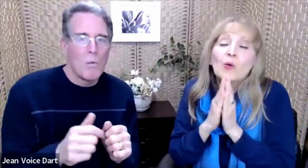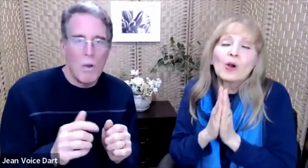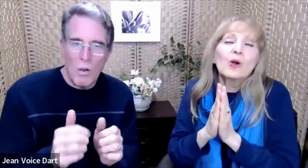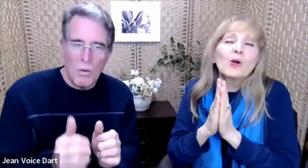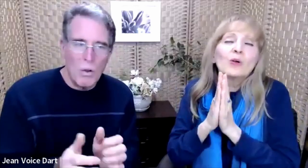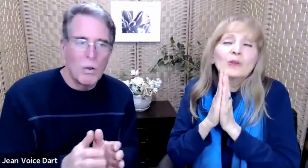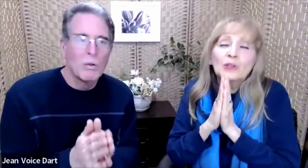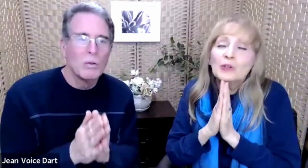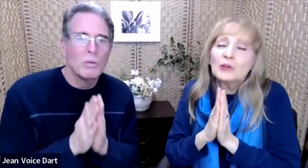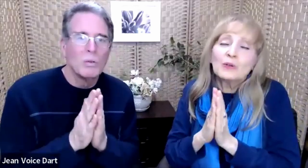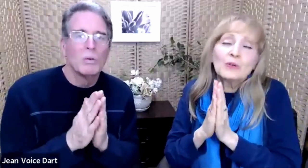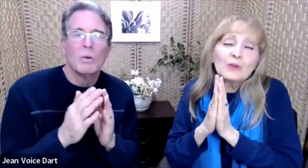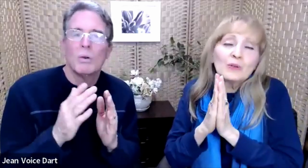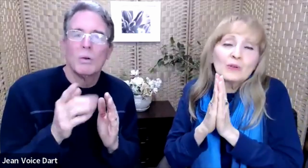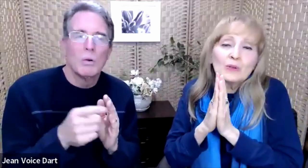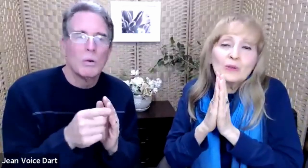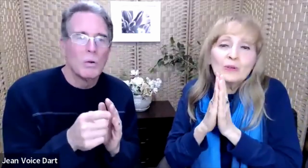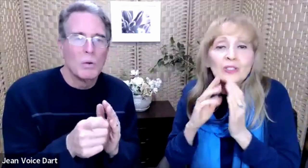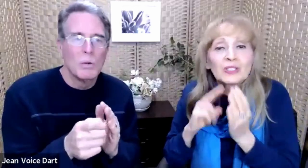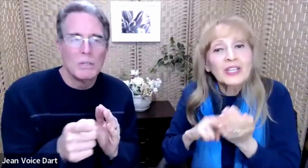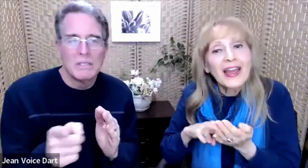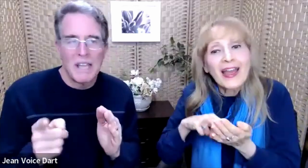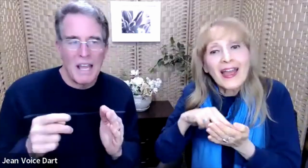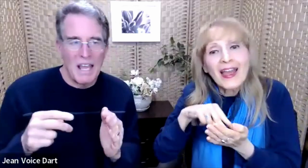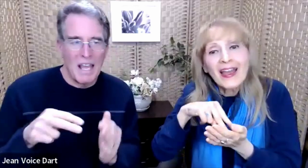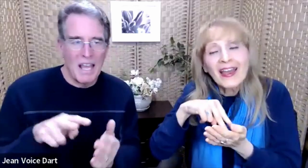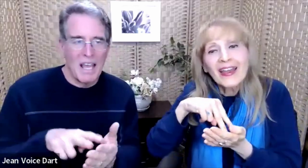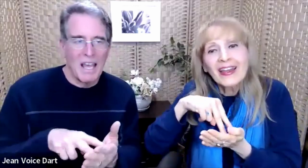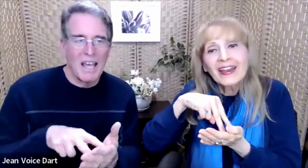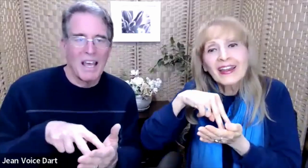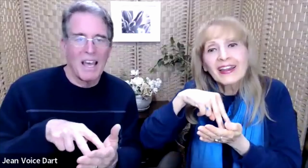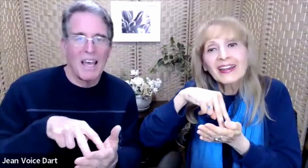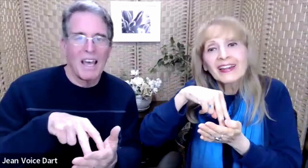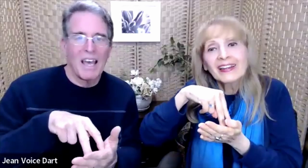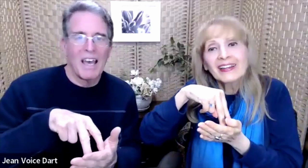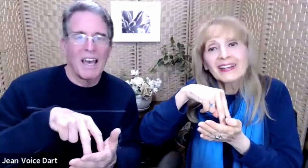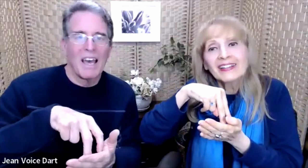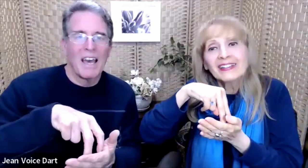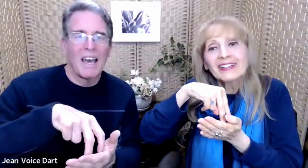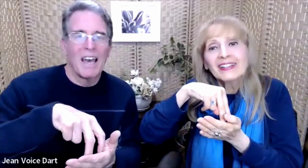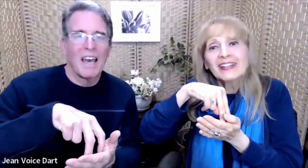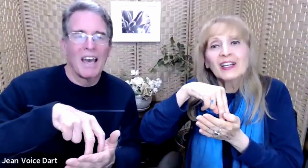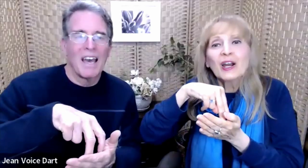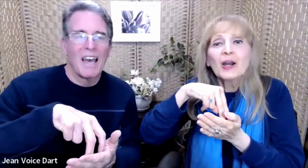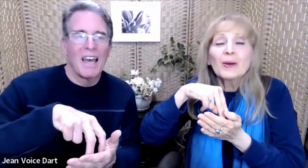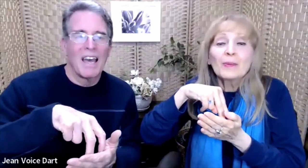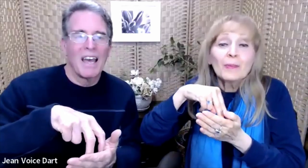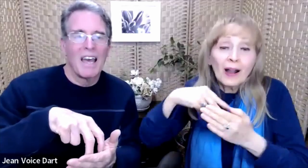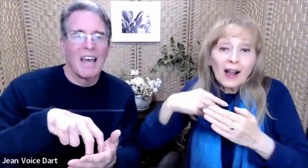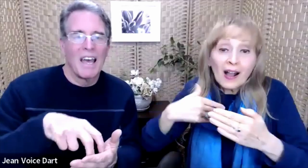Won't you stand by